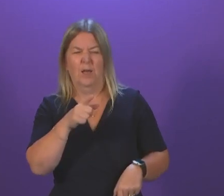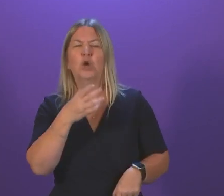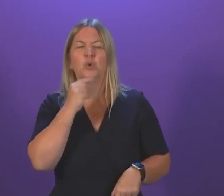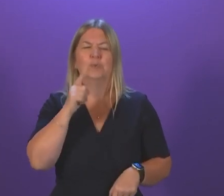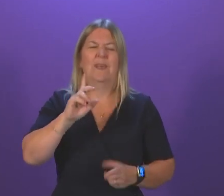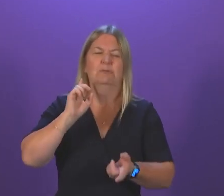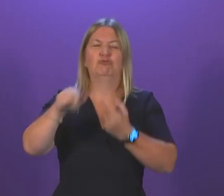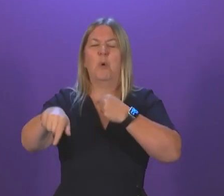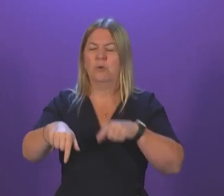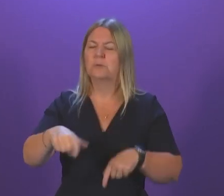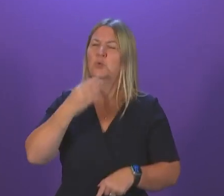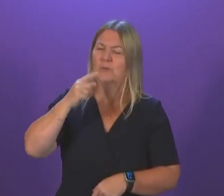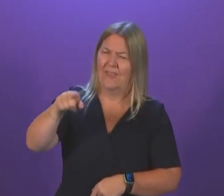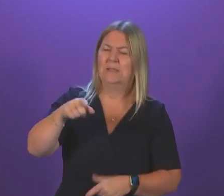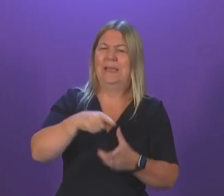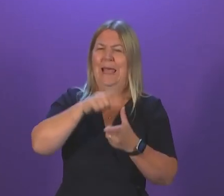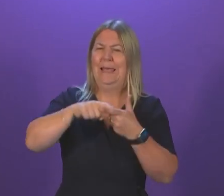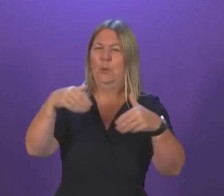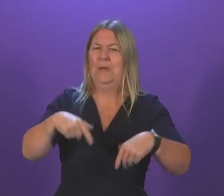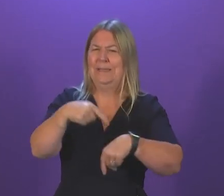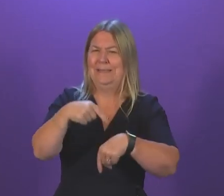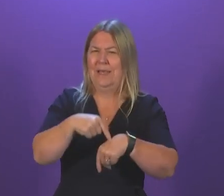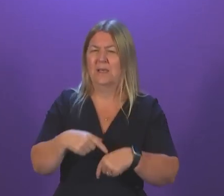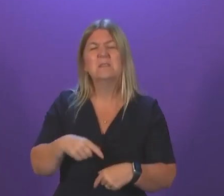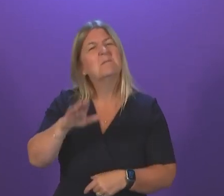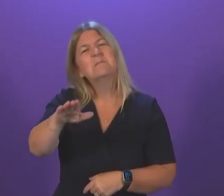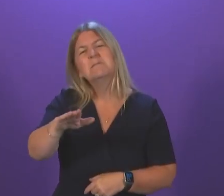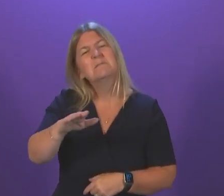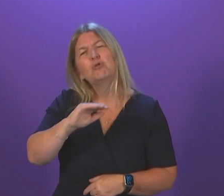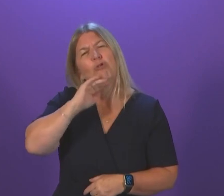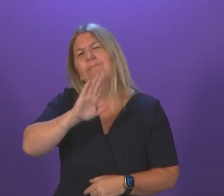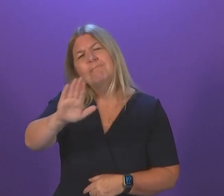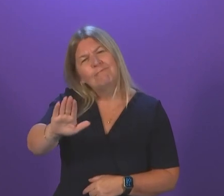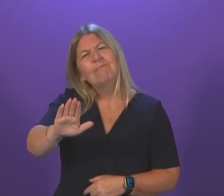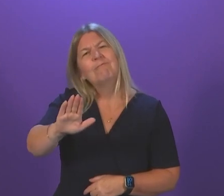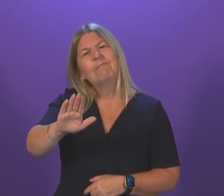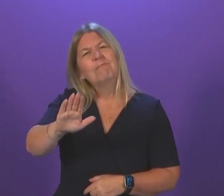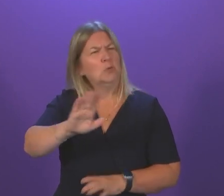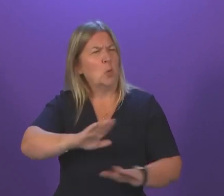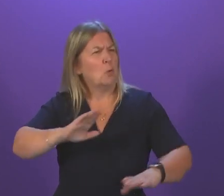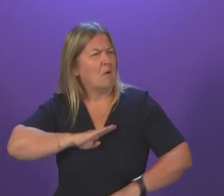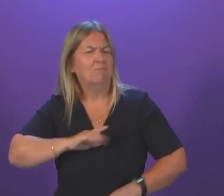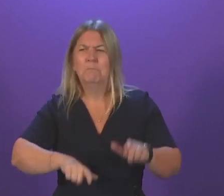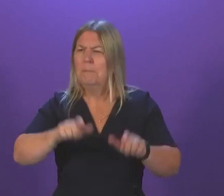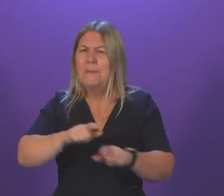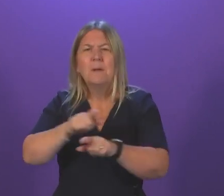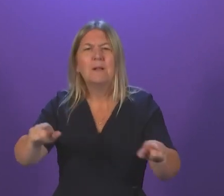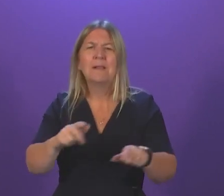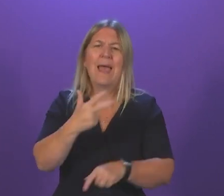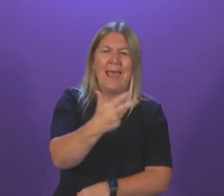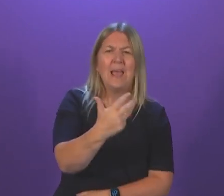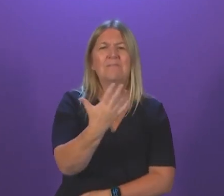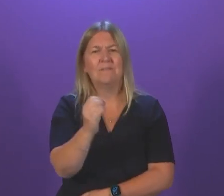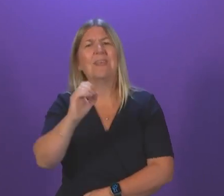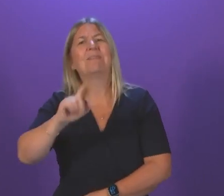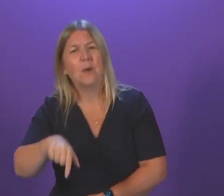on anything about A&E waiting times. That gives little comfort to the 850,000 people that